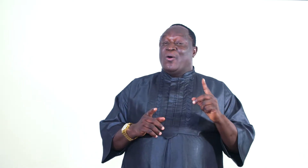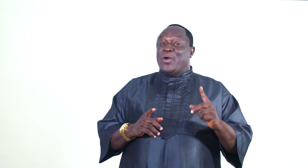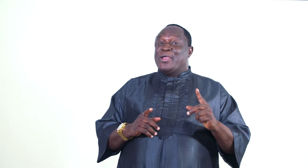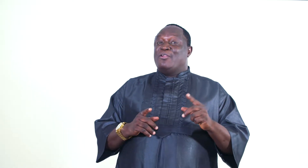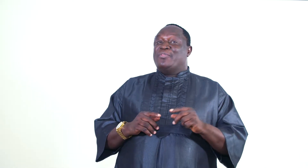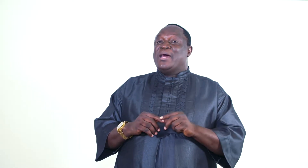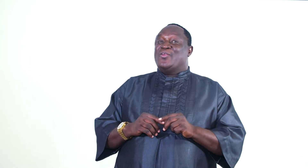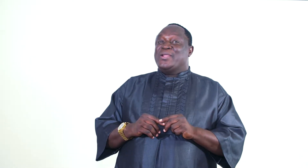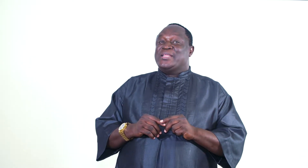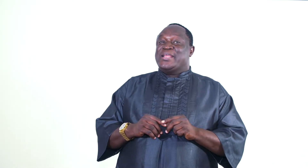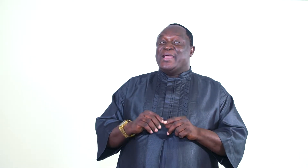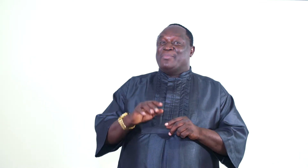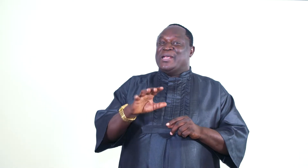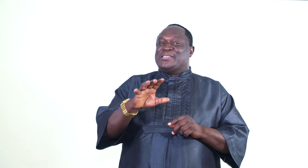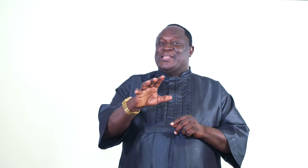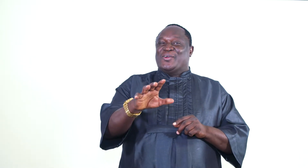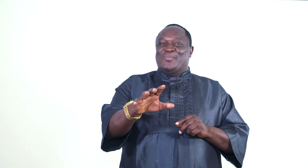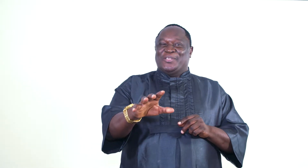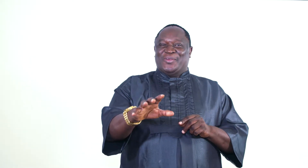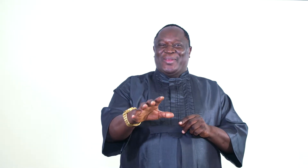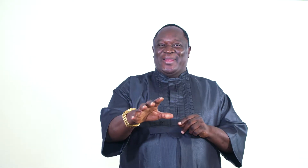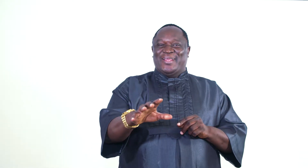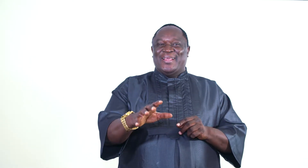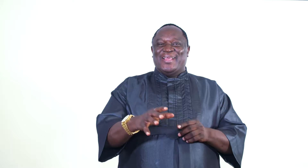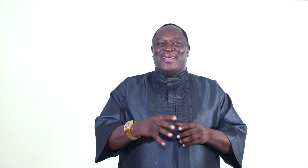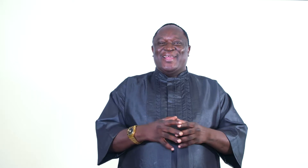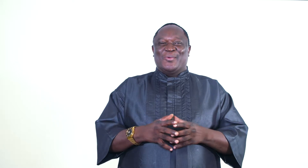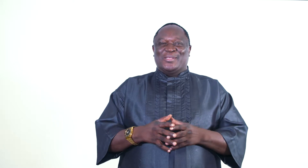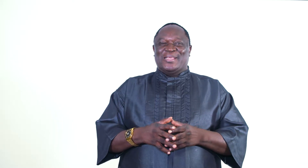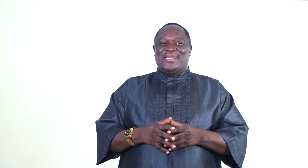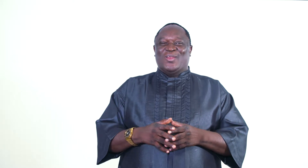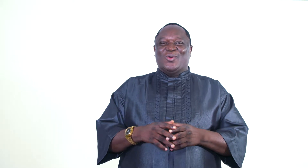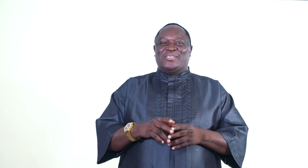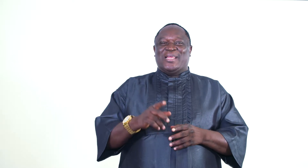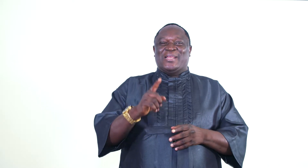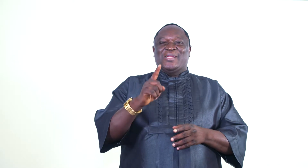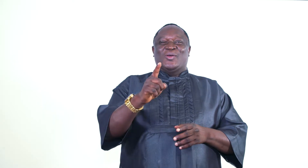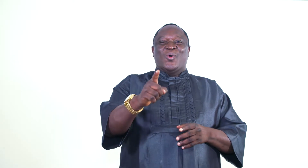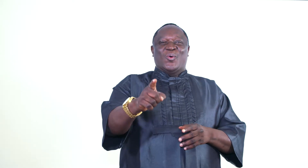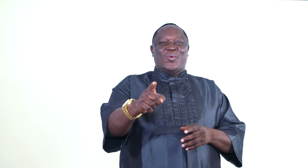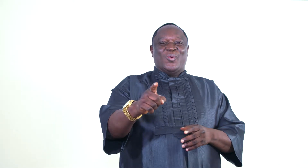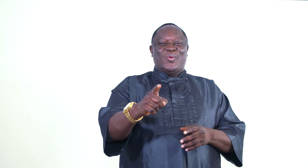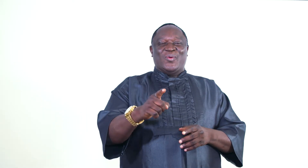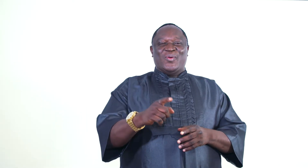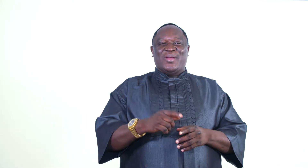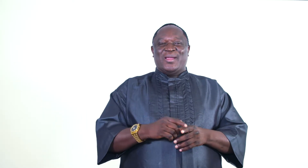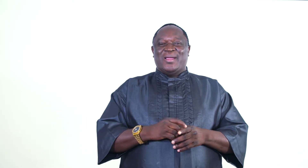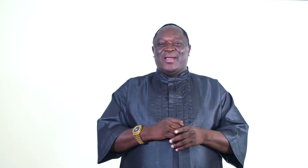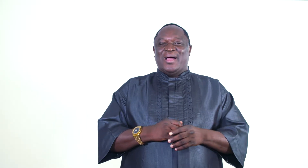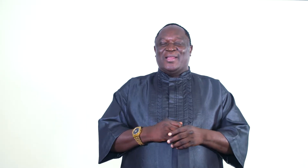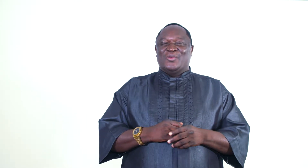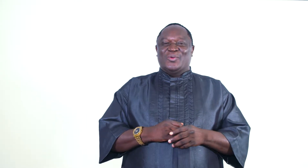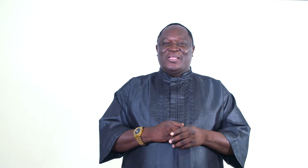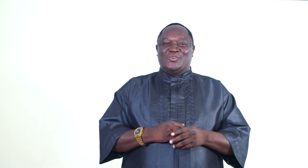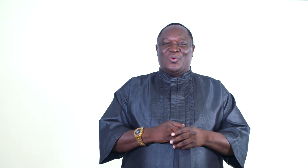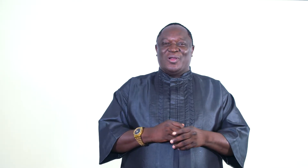oil of the anointing came, that's the commissioning. It was then the Lord said, go and do this work.